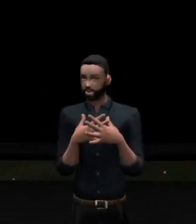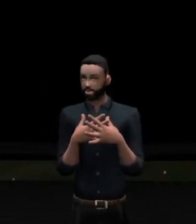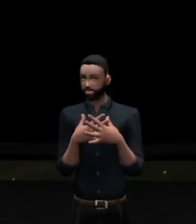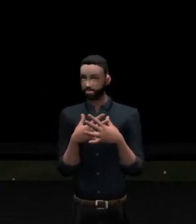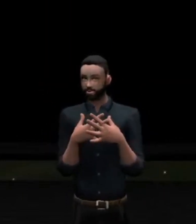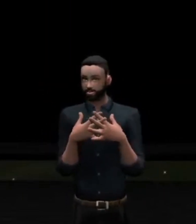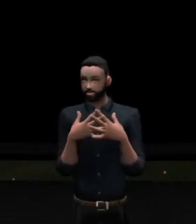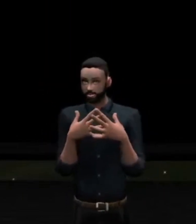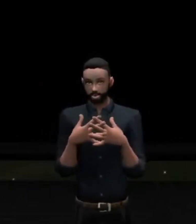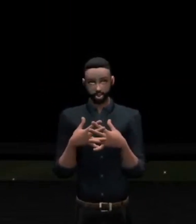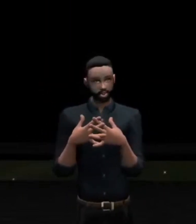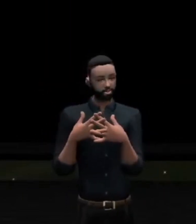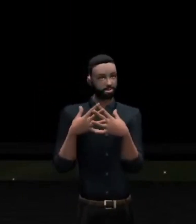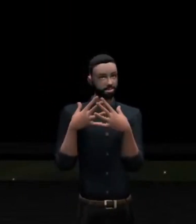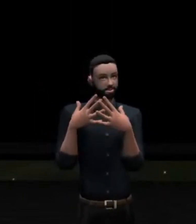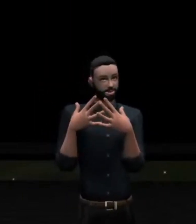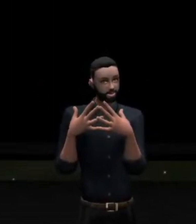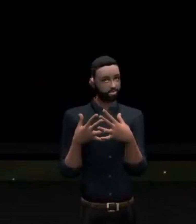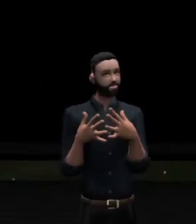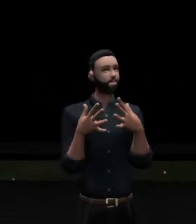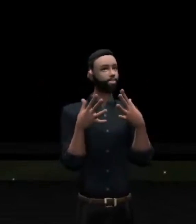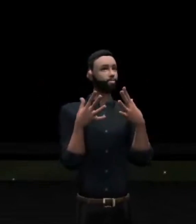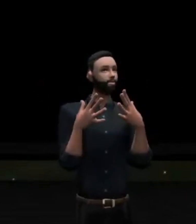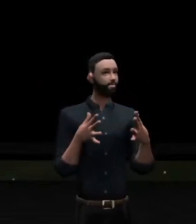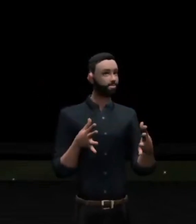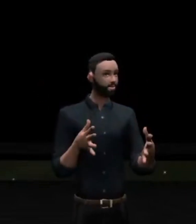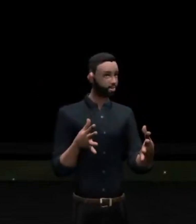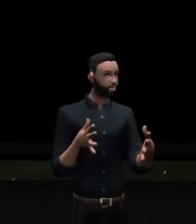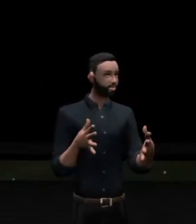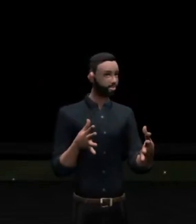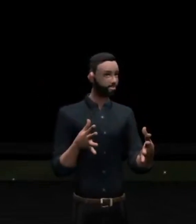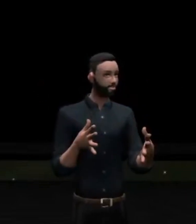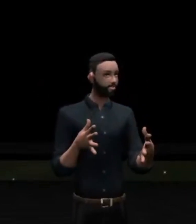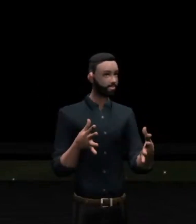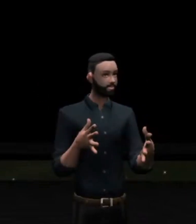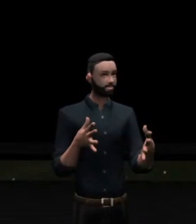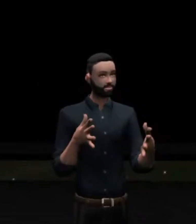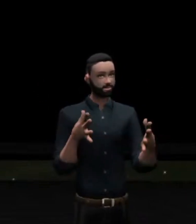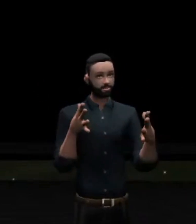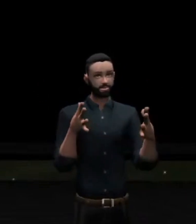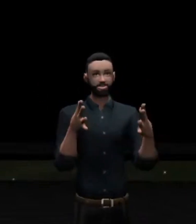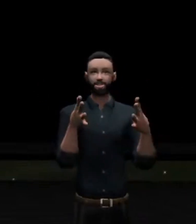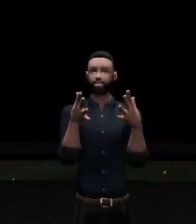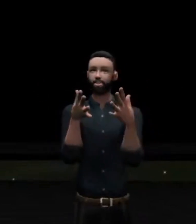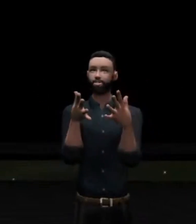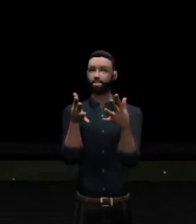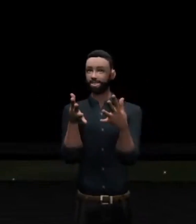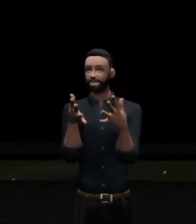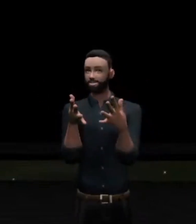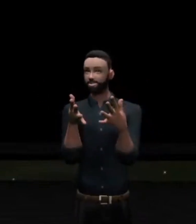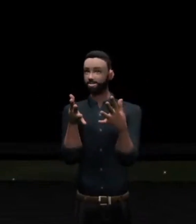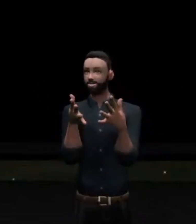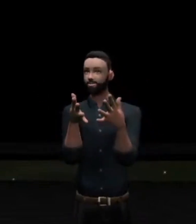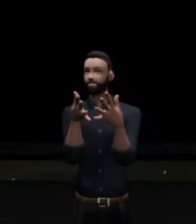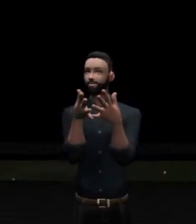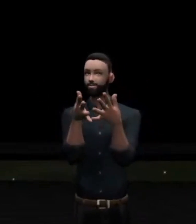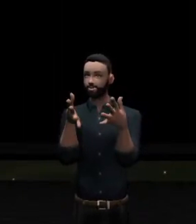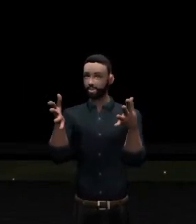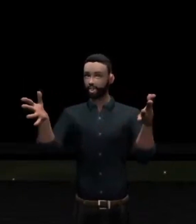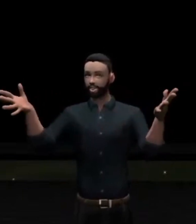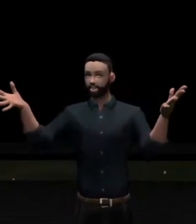at all, right? Only a true Christian is able to taste